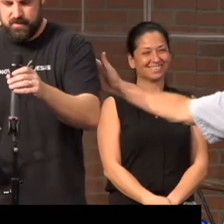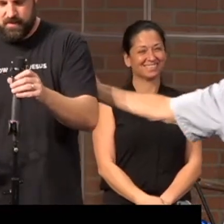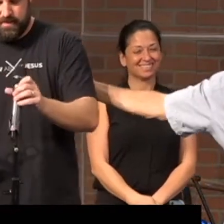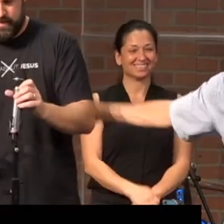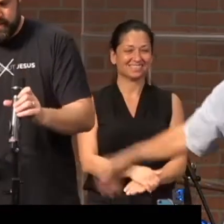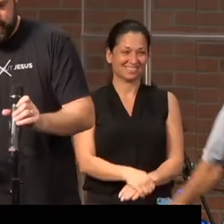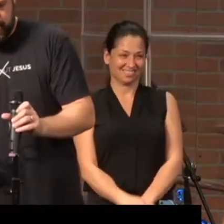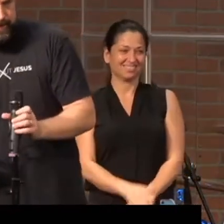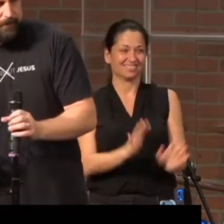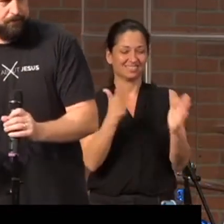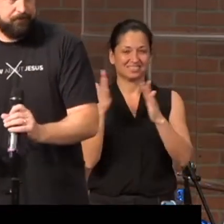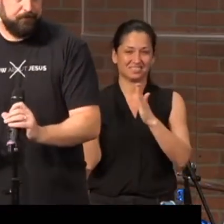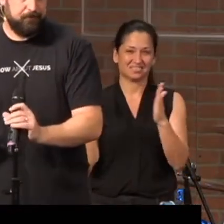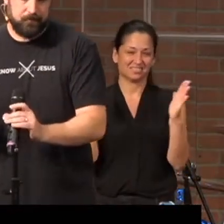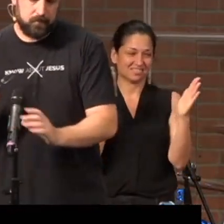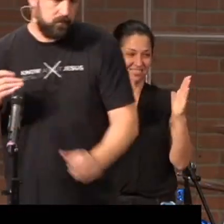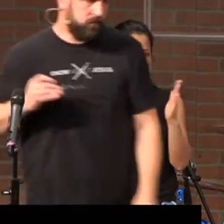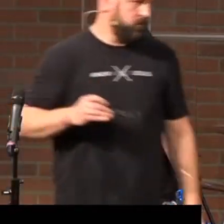Moore.